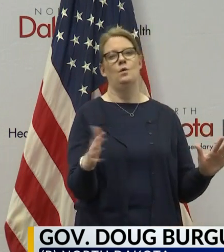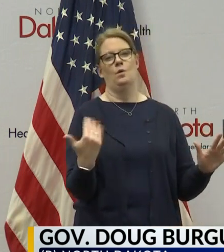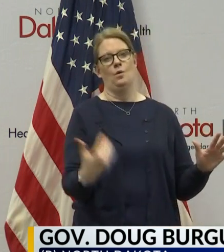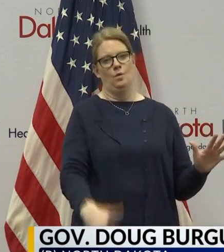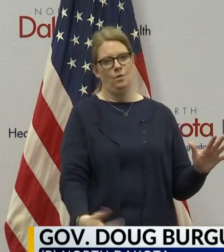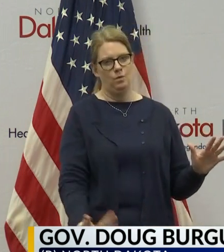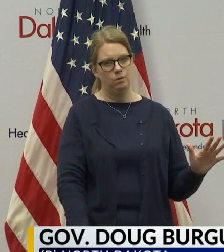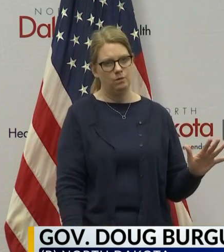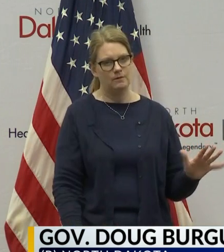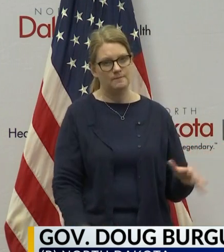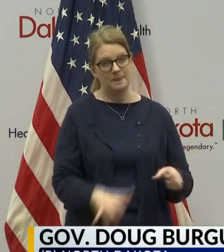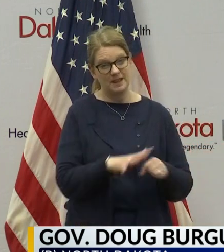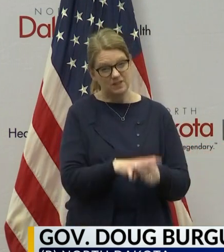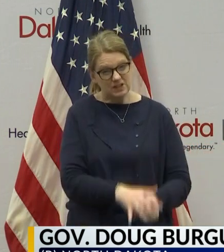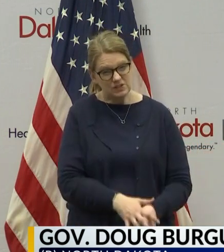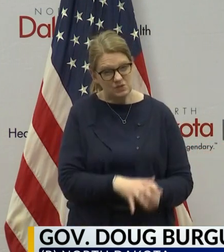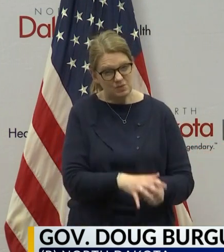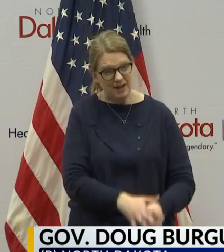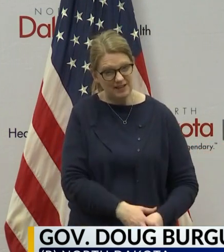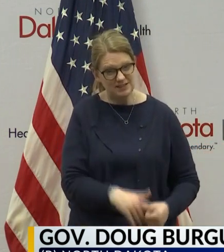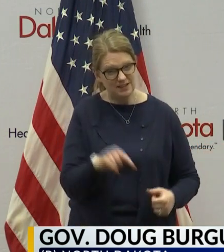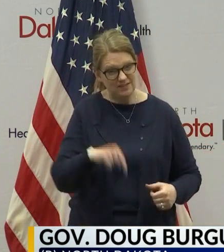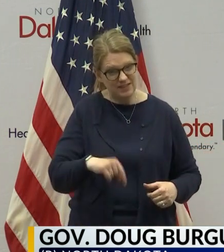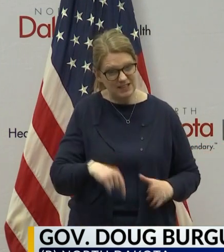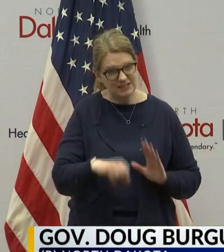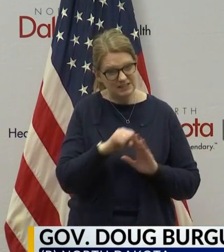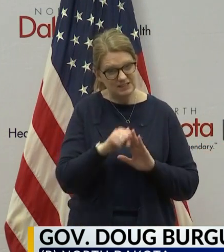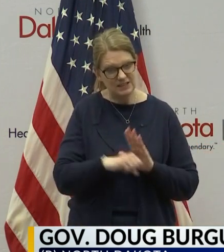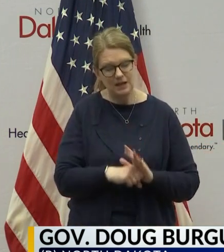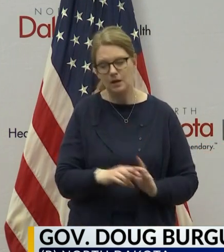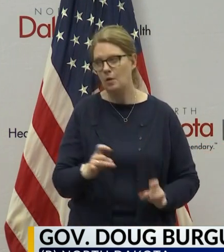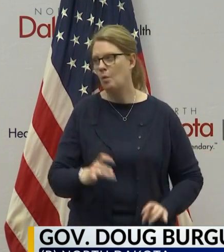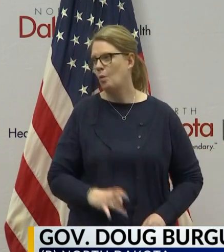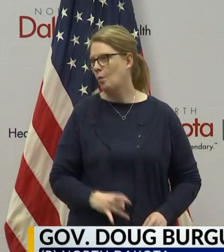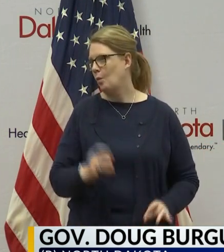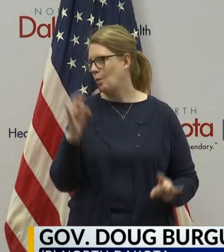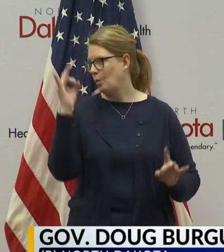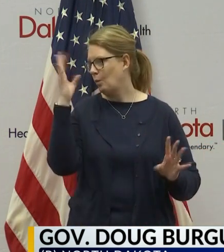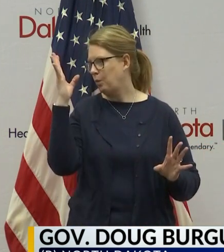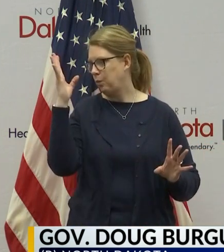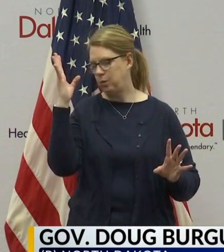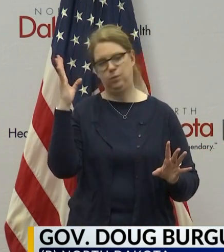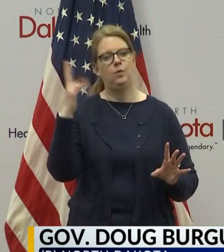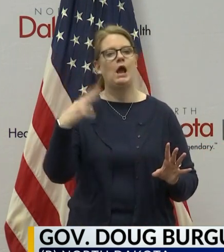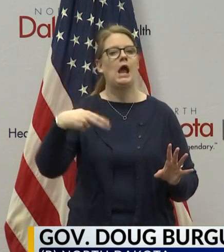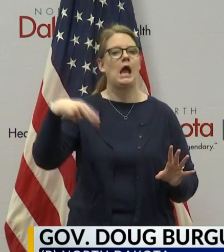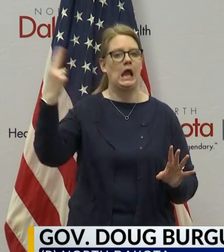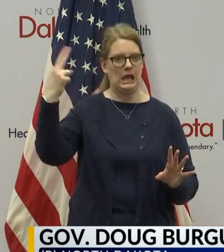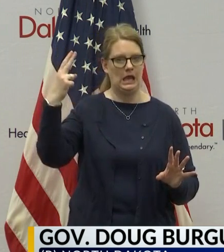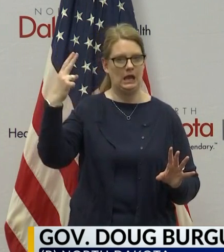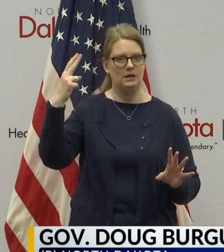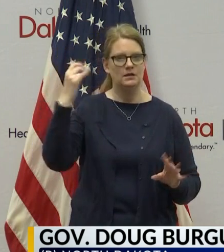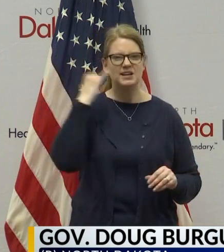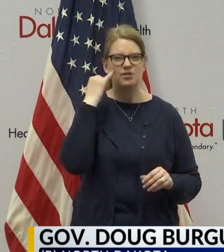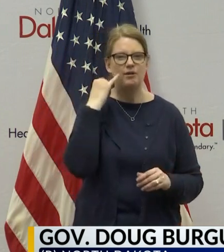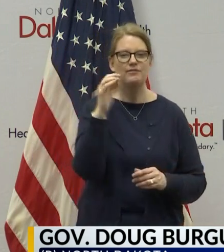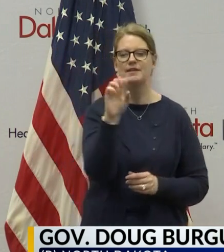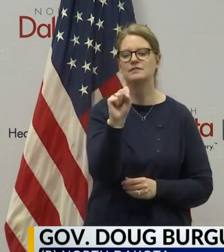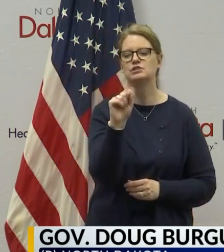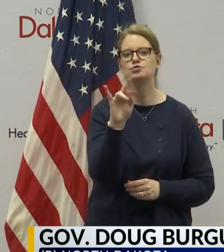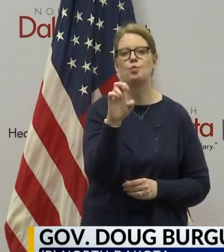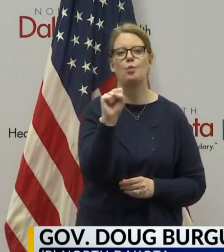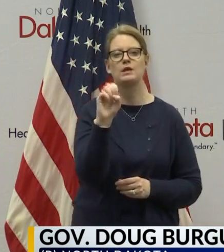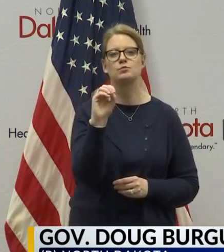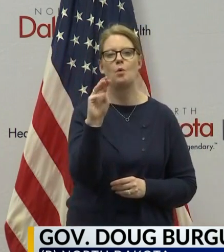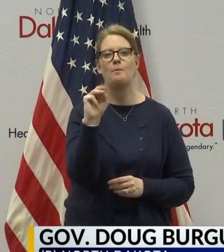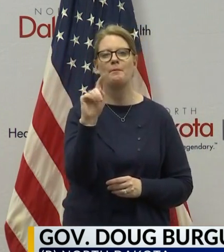of stress hitting the people of our state probably has never been higher. If there was a stress-o-meter, you know, that was showing the dial, it would